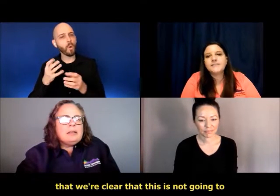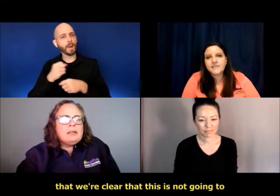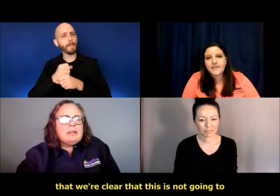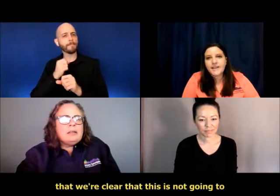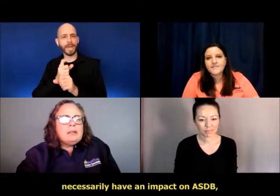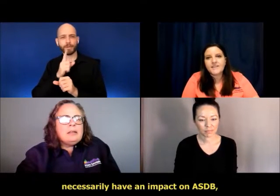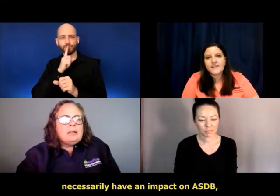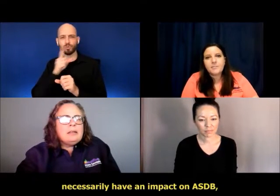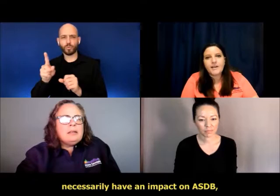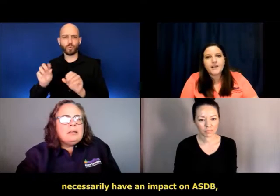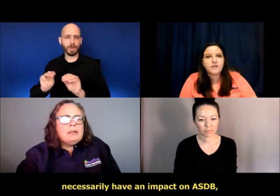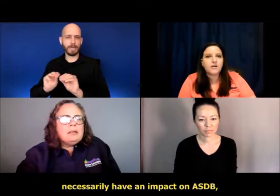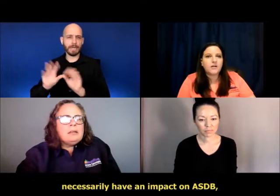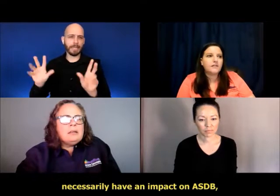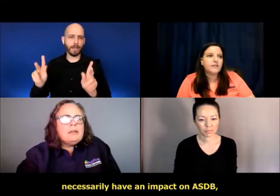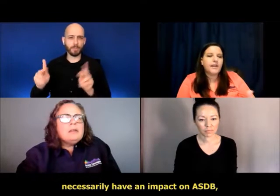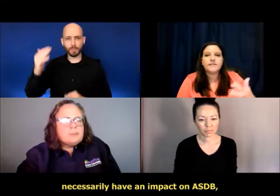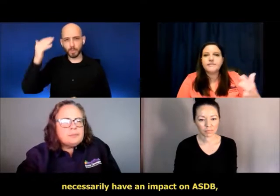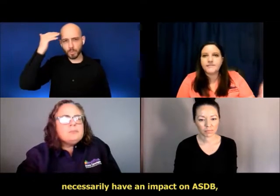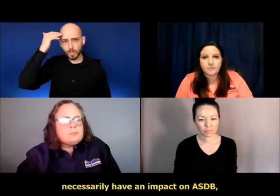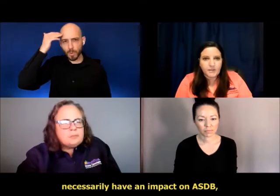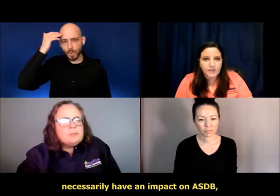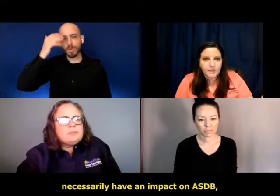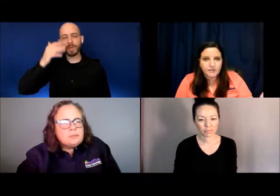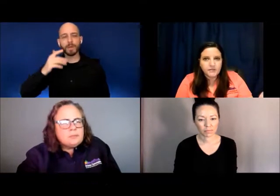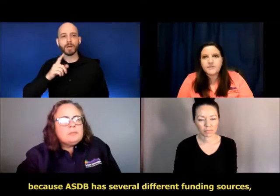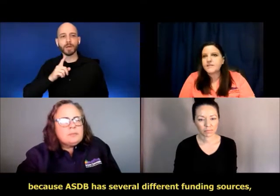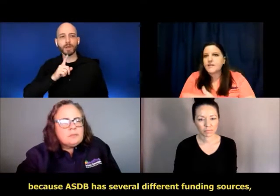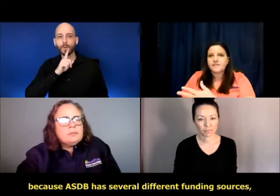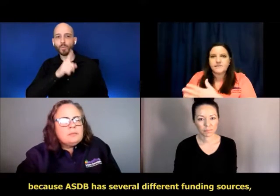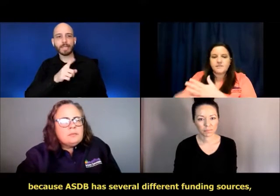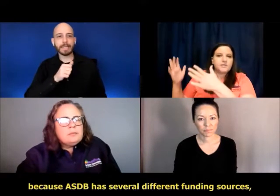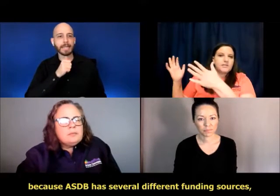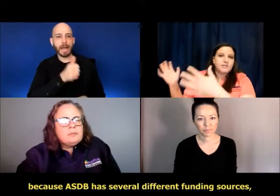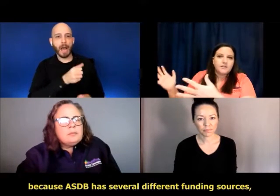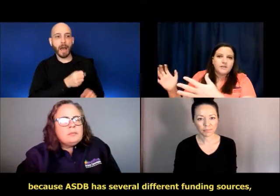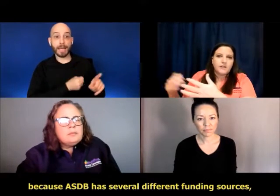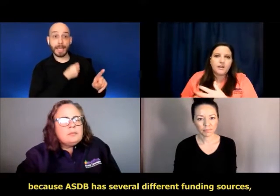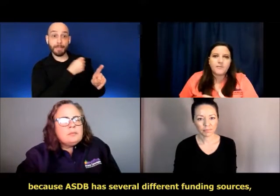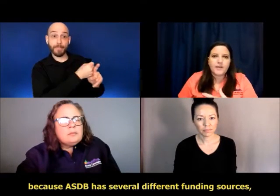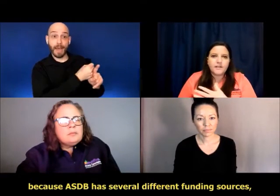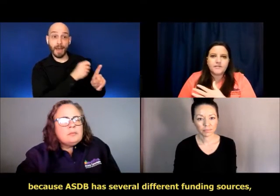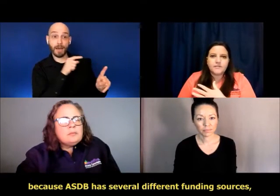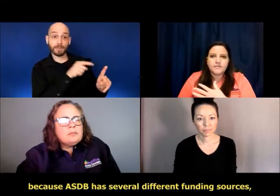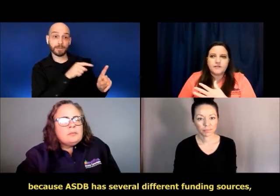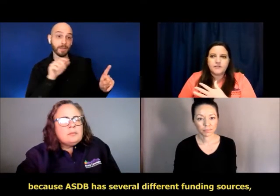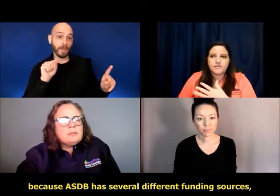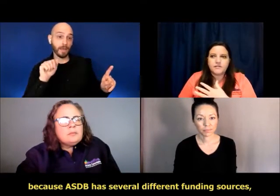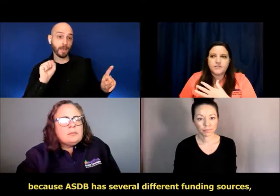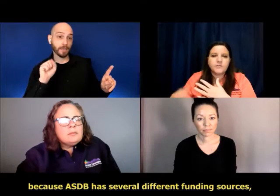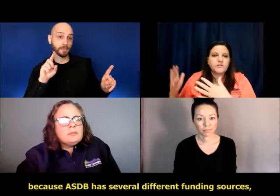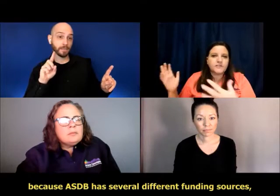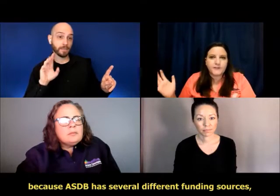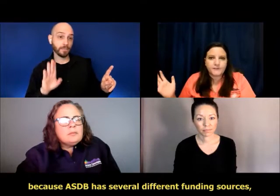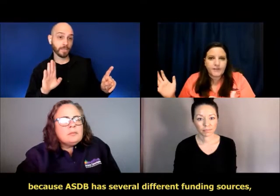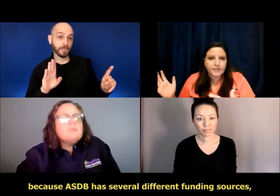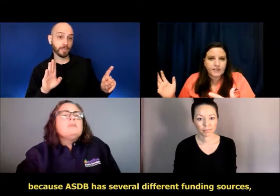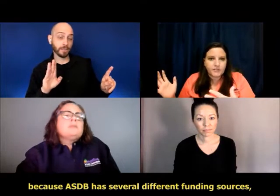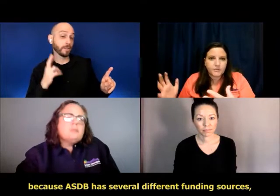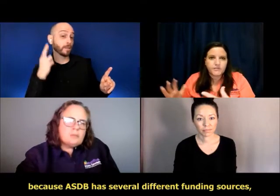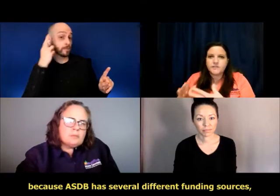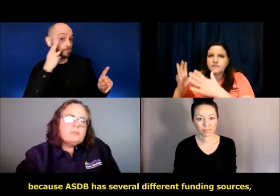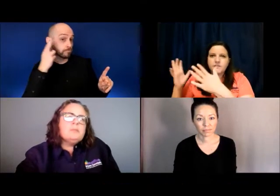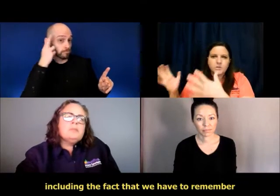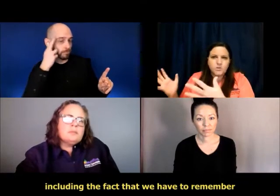necessarily have an impact on ASDB because ASDB, um, has, uh, several different